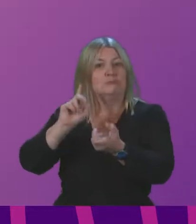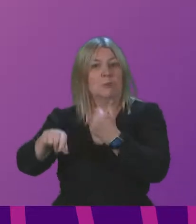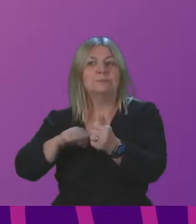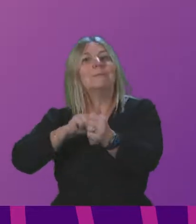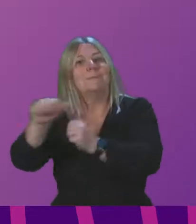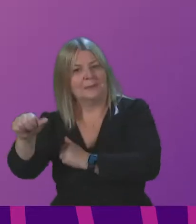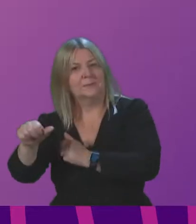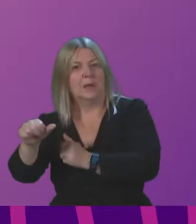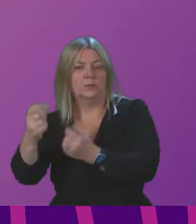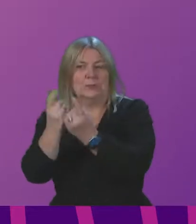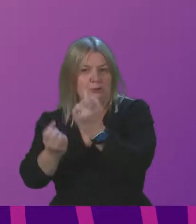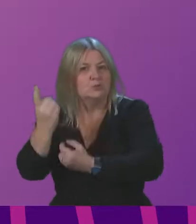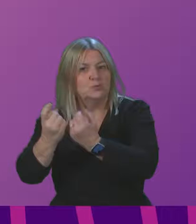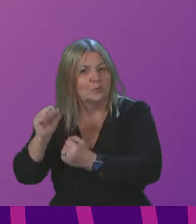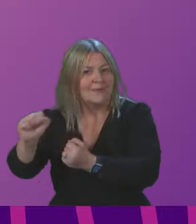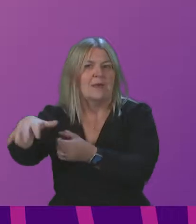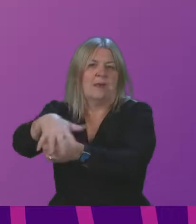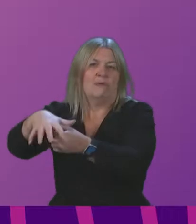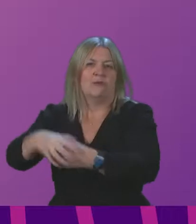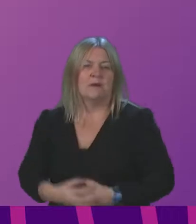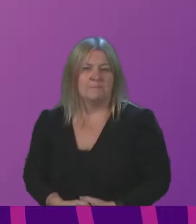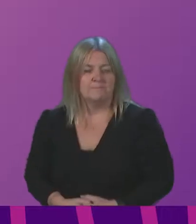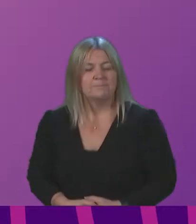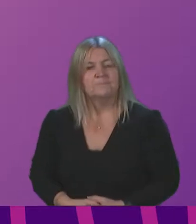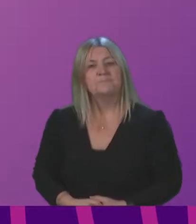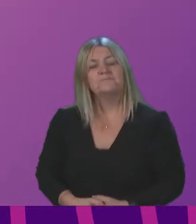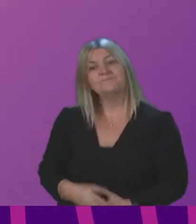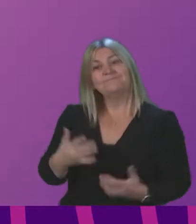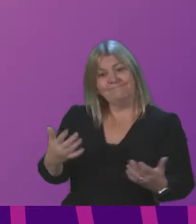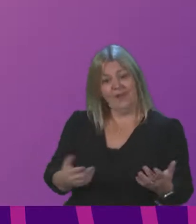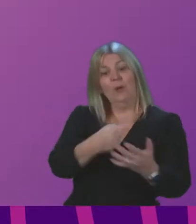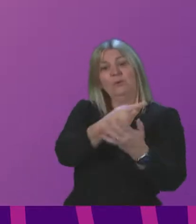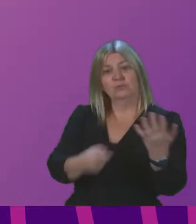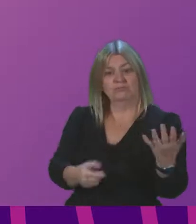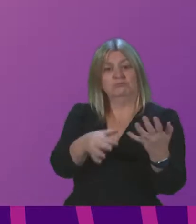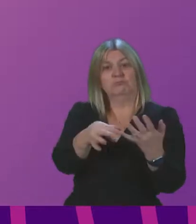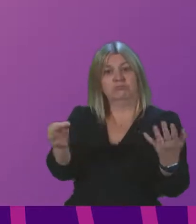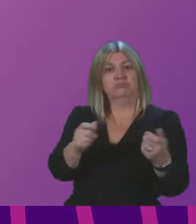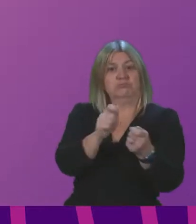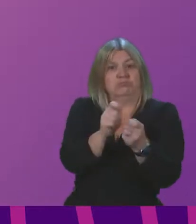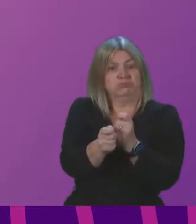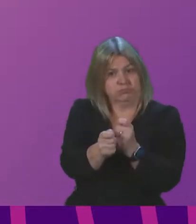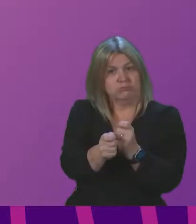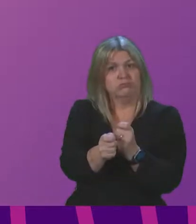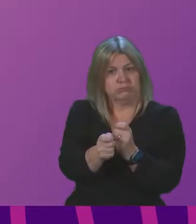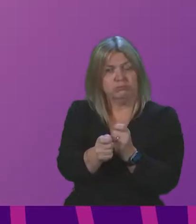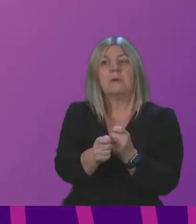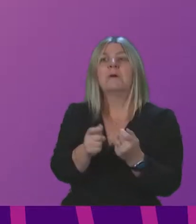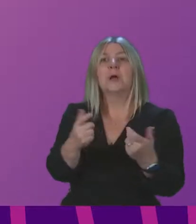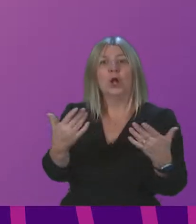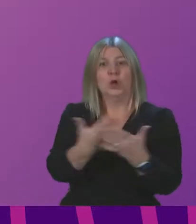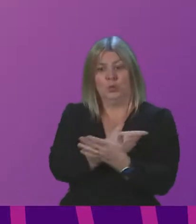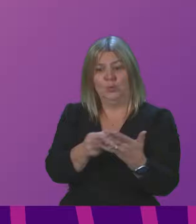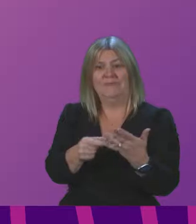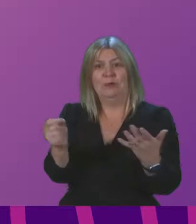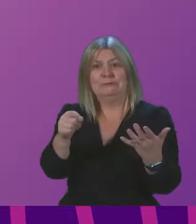economic outlook for the UK looks better than forecast at the start of the year, Omicron notwithstanding. Forecasters recently revised up their expectations for